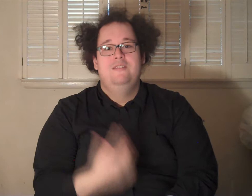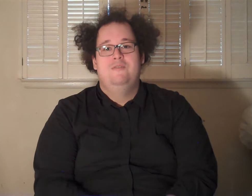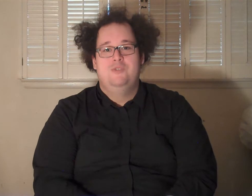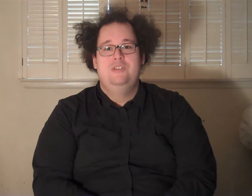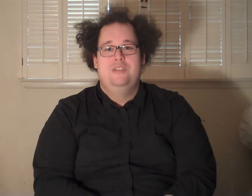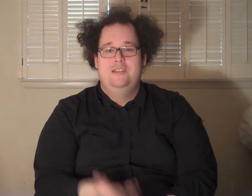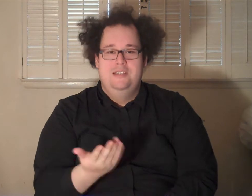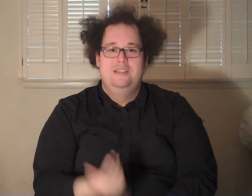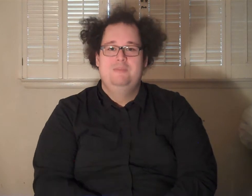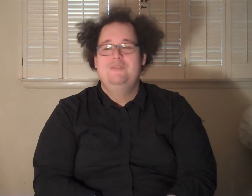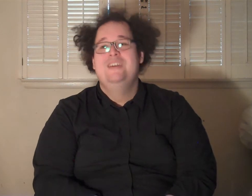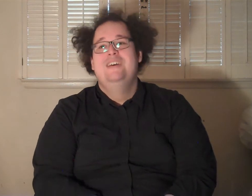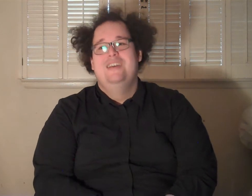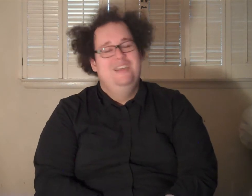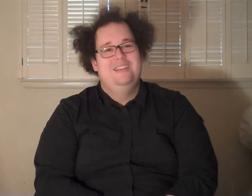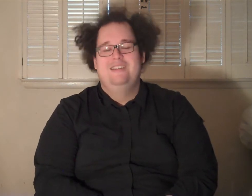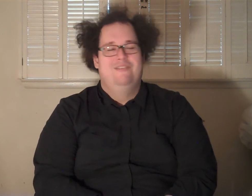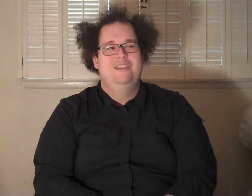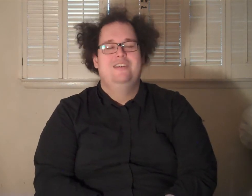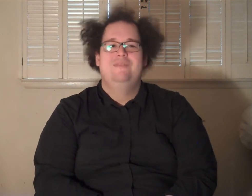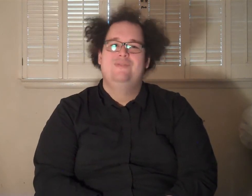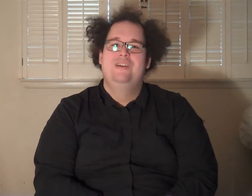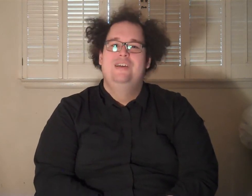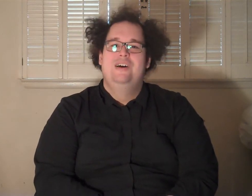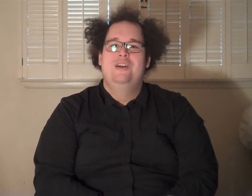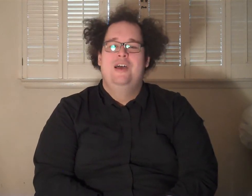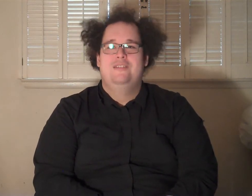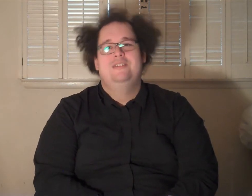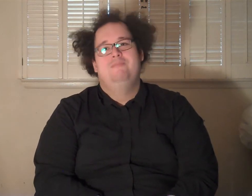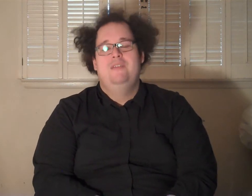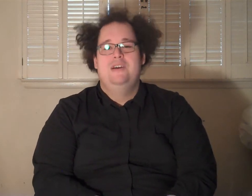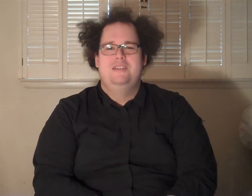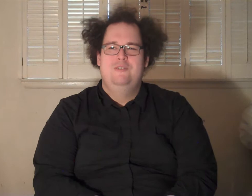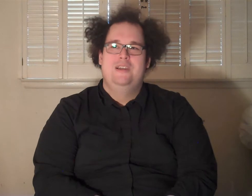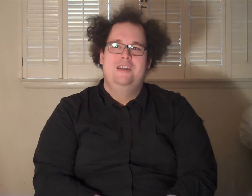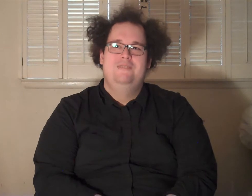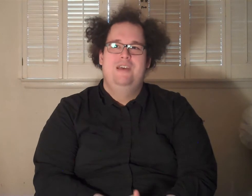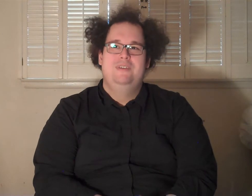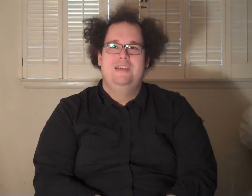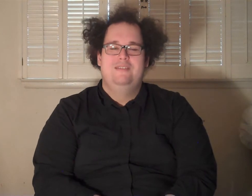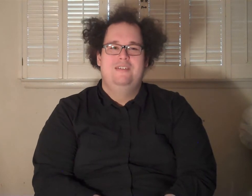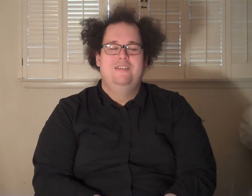from Stranger Things, he's in this movie. He did a great job in this one. The actor Pennywise, oh, my God. His family's, like,